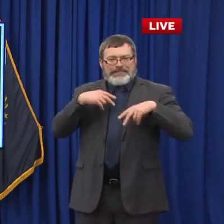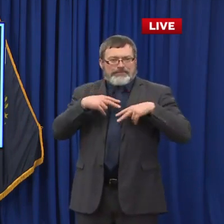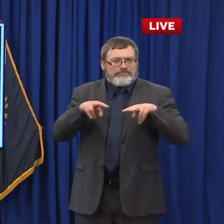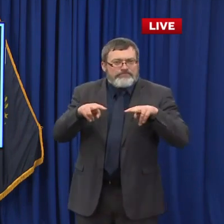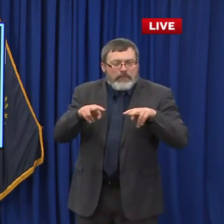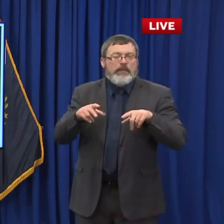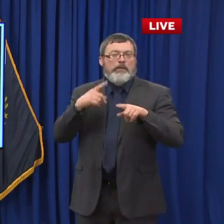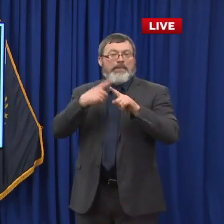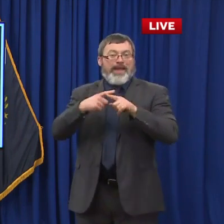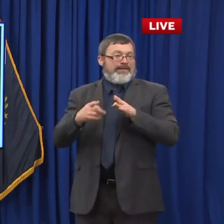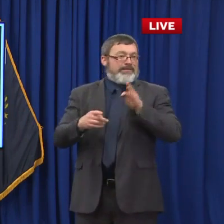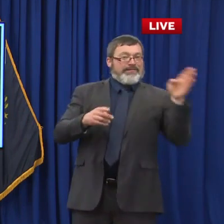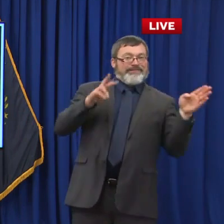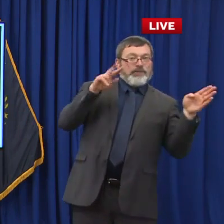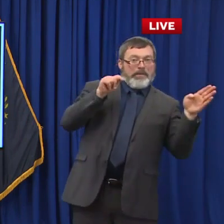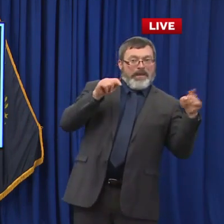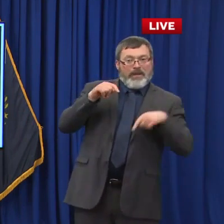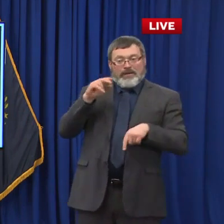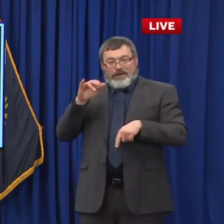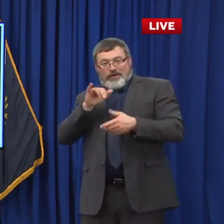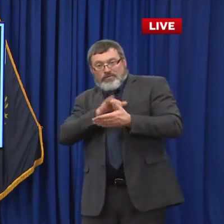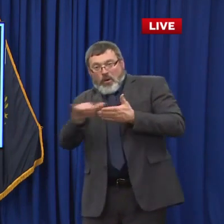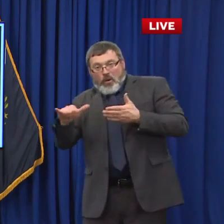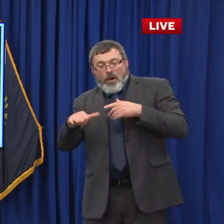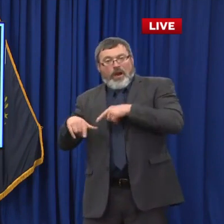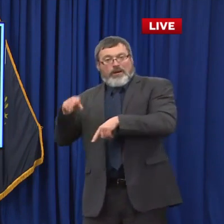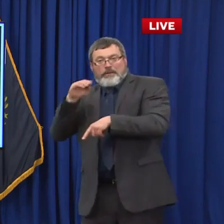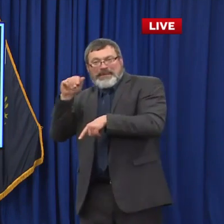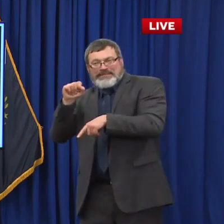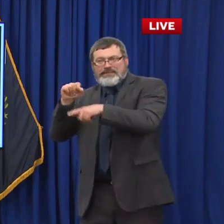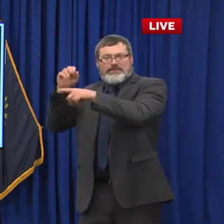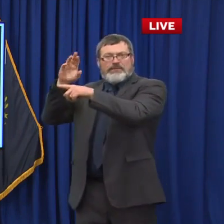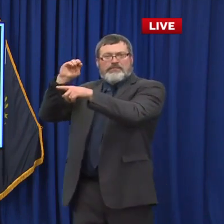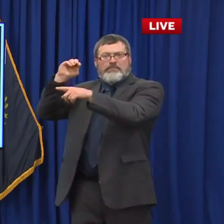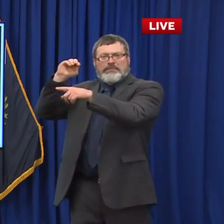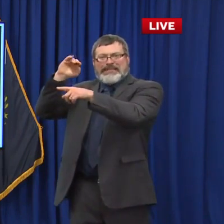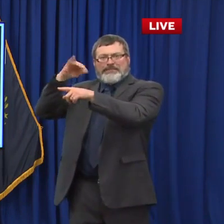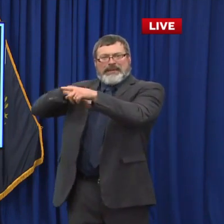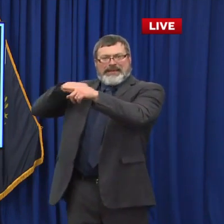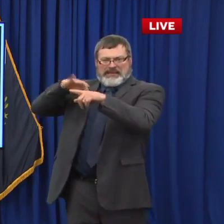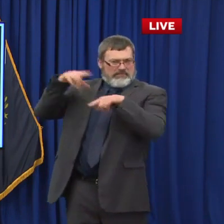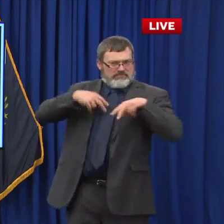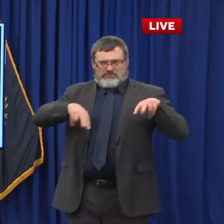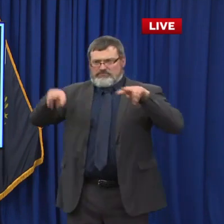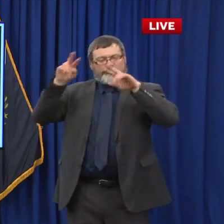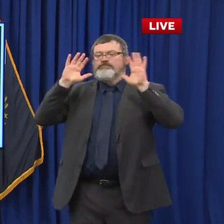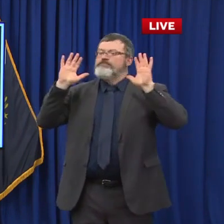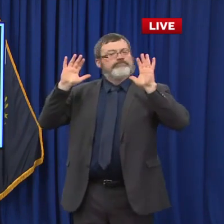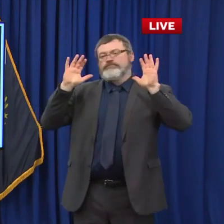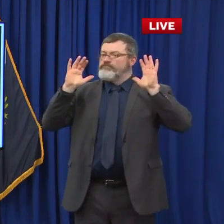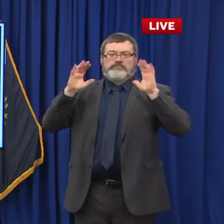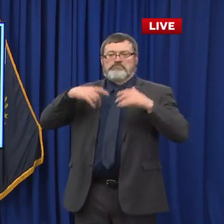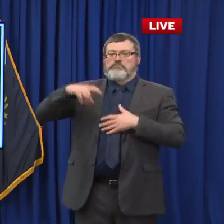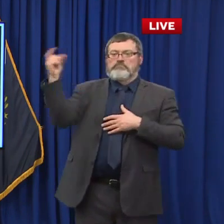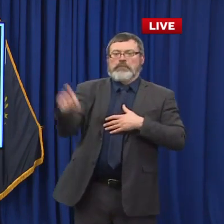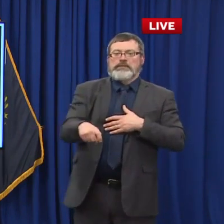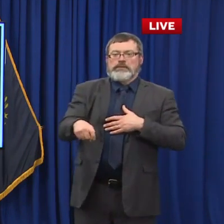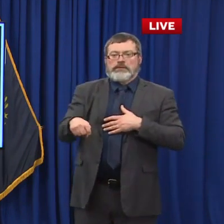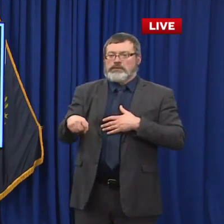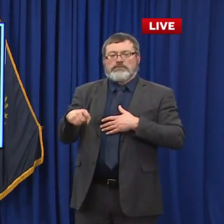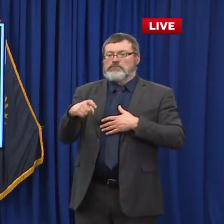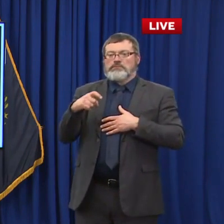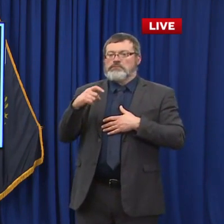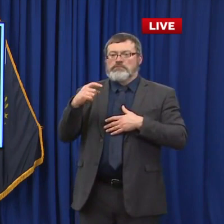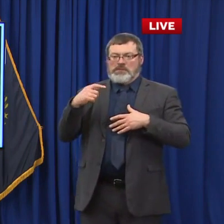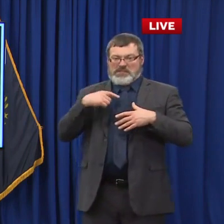to the highest levels within the southern tiers of Rockingham and Hillsborough County, as we saw in the first wave of this virus back in the spring,